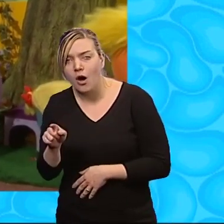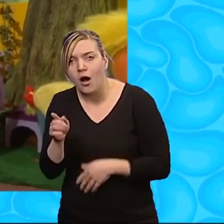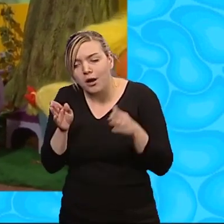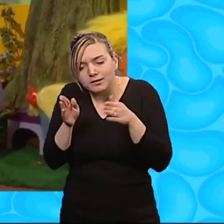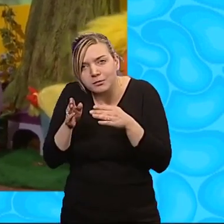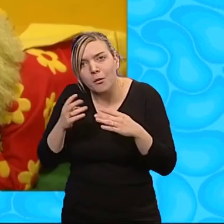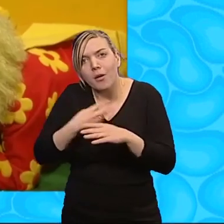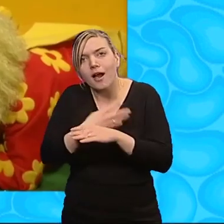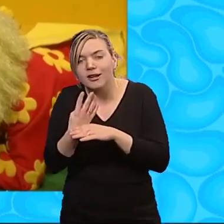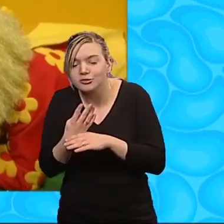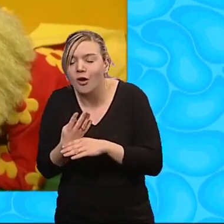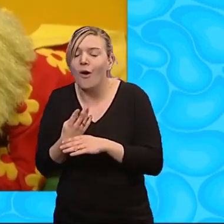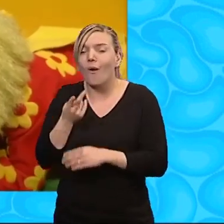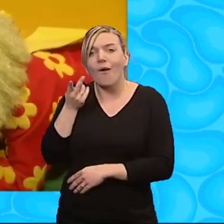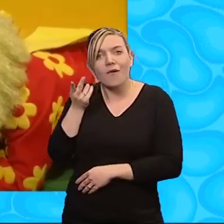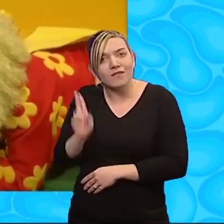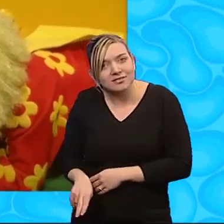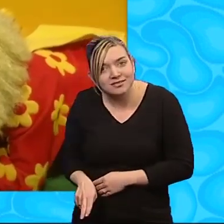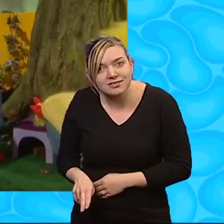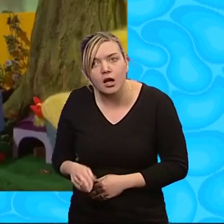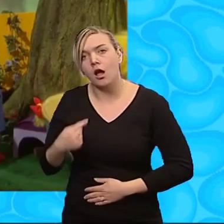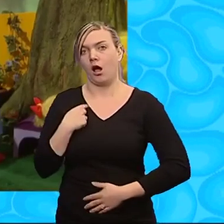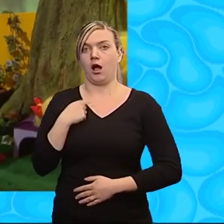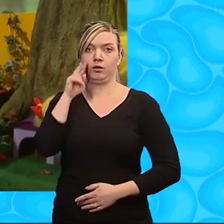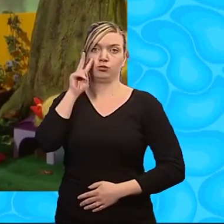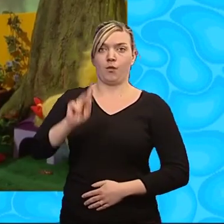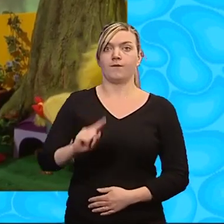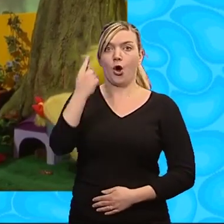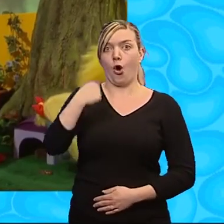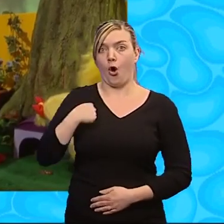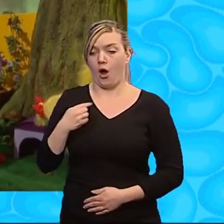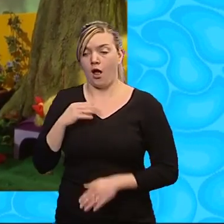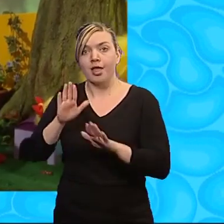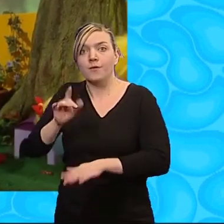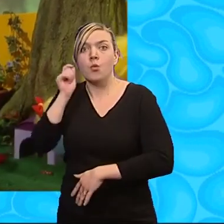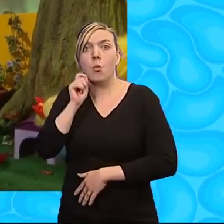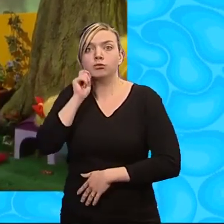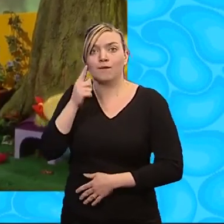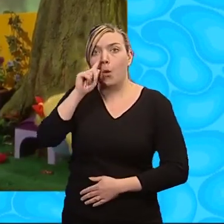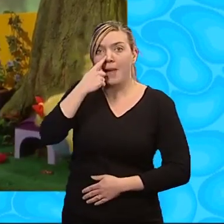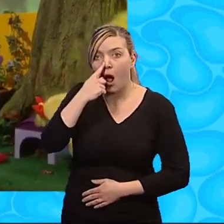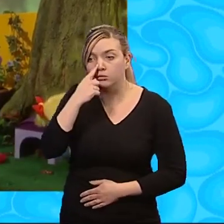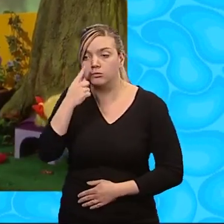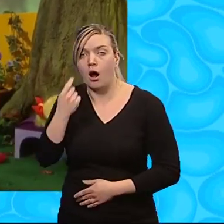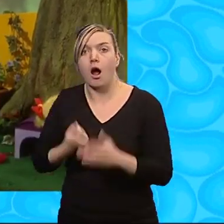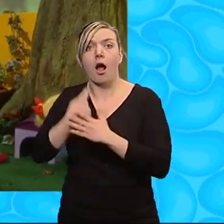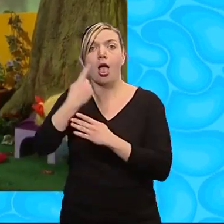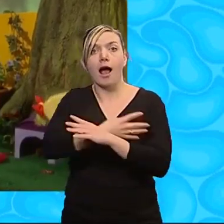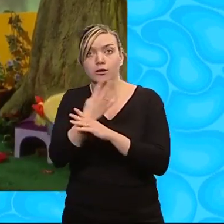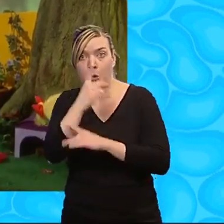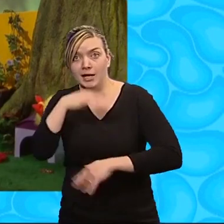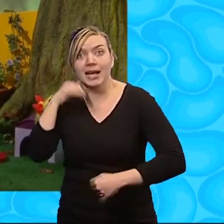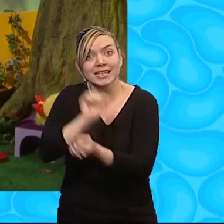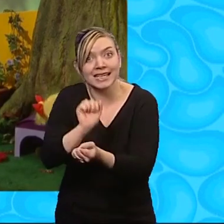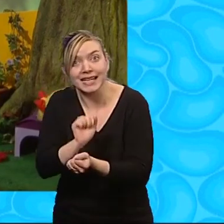hedgehog. Well, I never. I saw her first, Max. I left out the water for a mouse, but I've got a hedgehog instead. Oh, can we